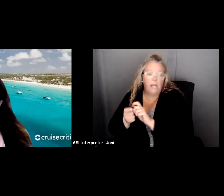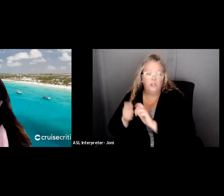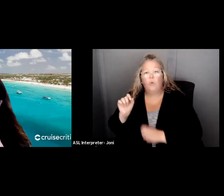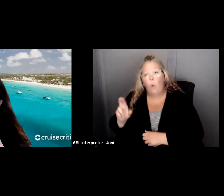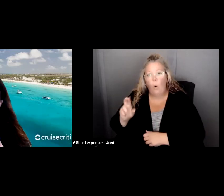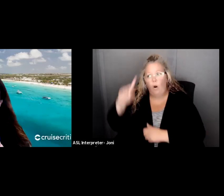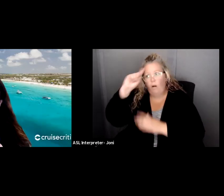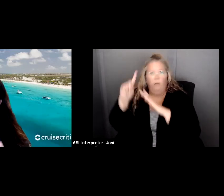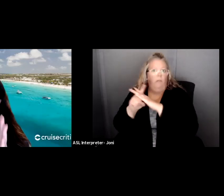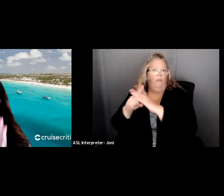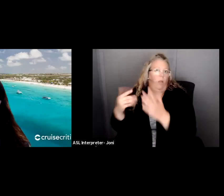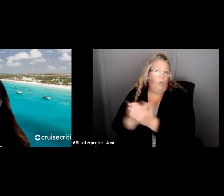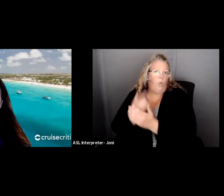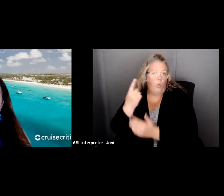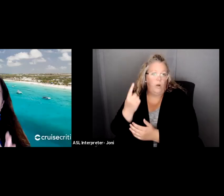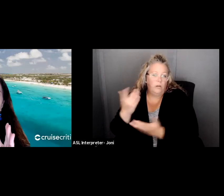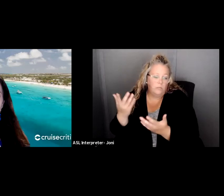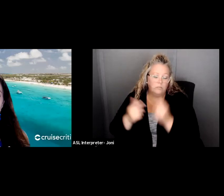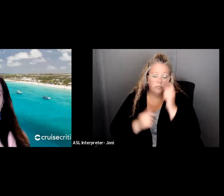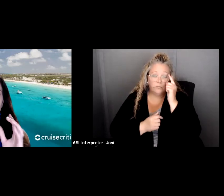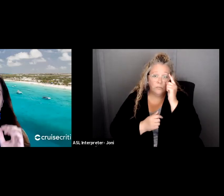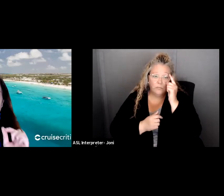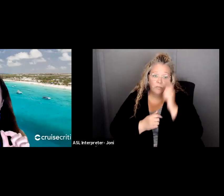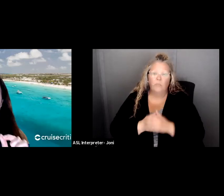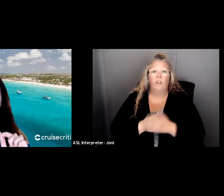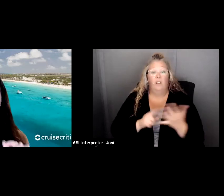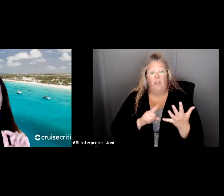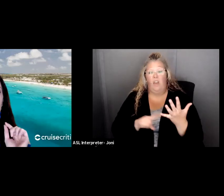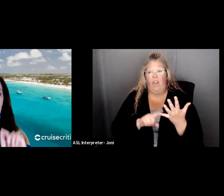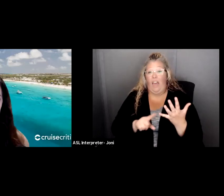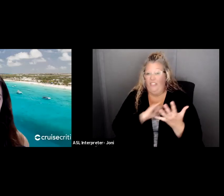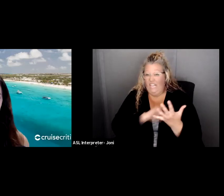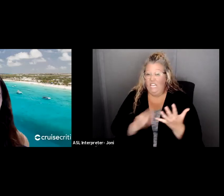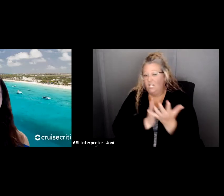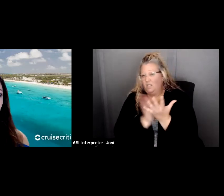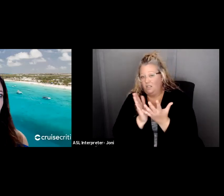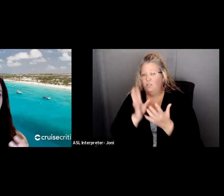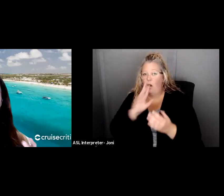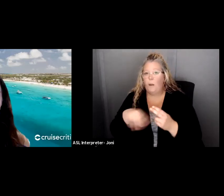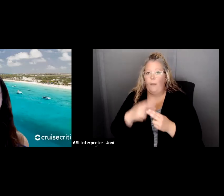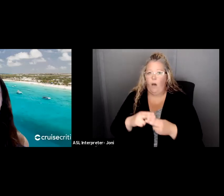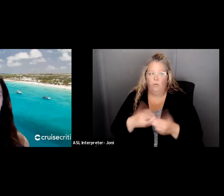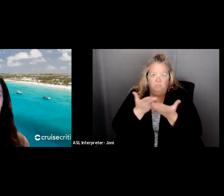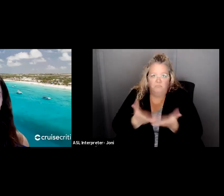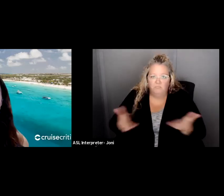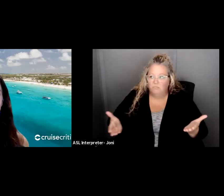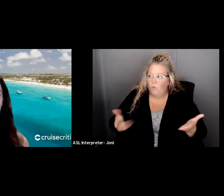about. So now you're at a really good point of read, of talking about resources. What do we need to make these goals happen? And do we even